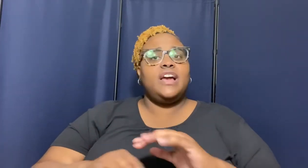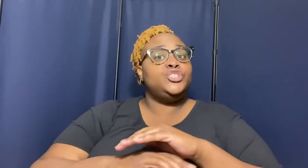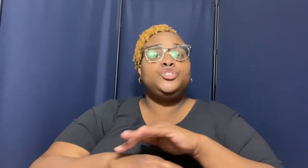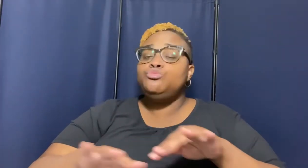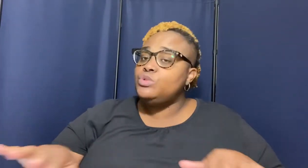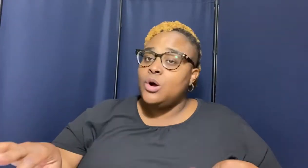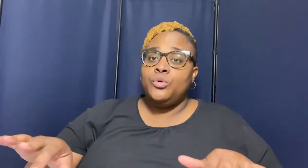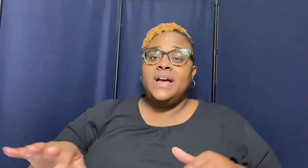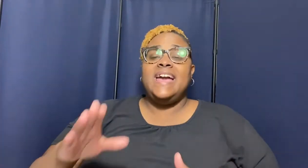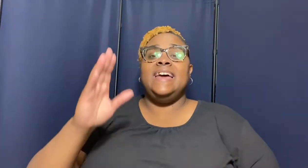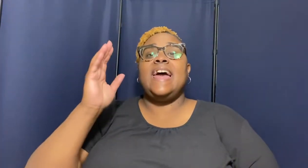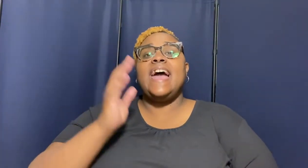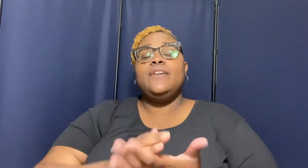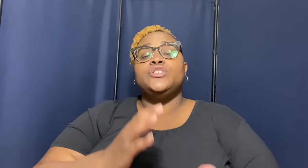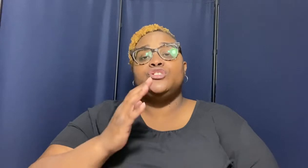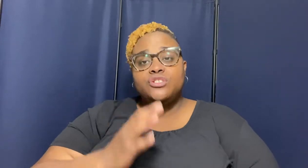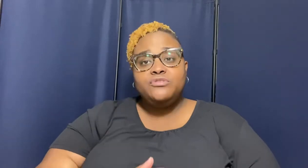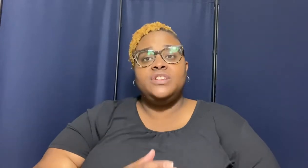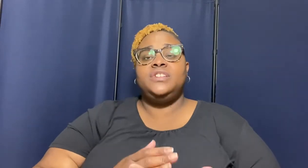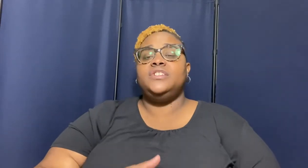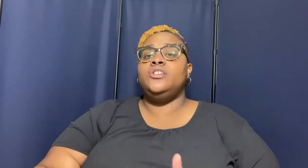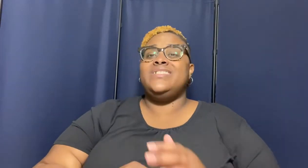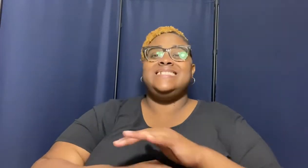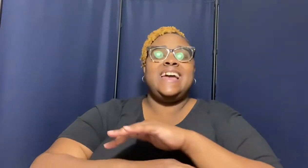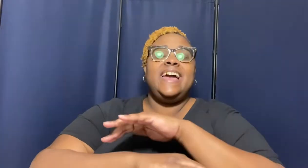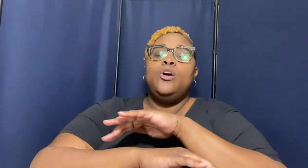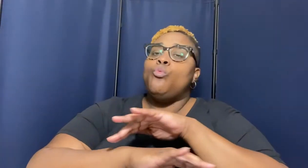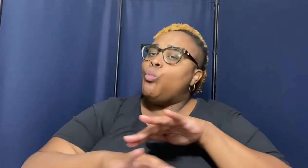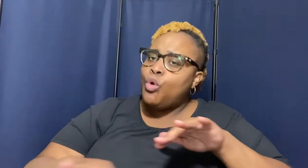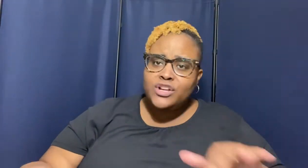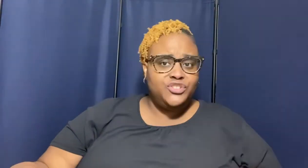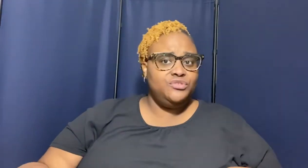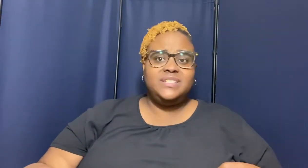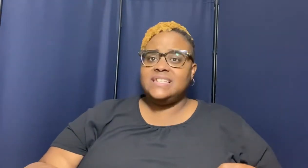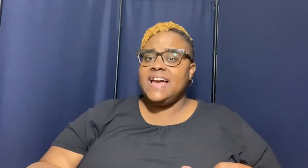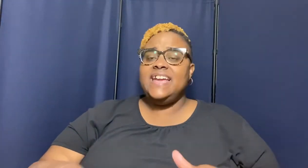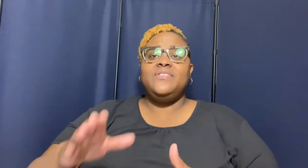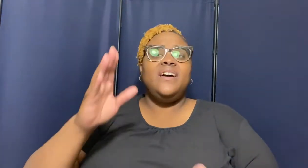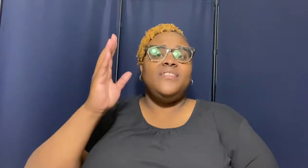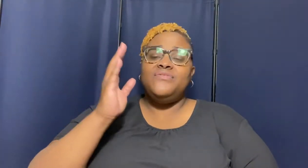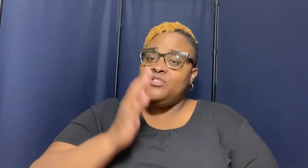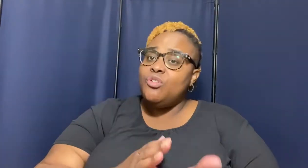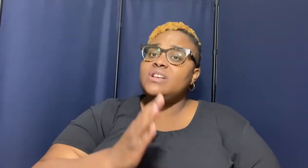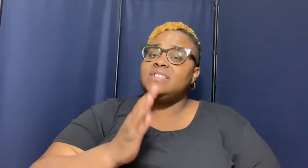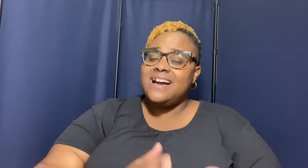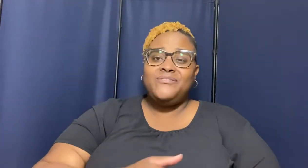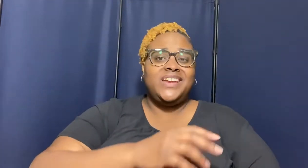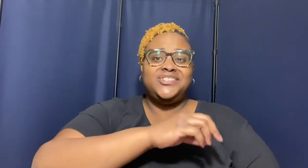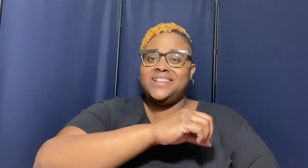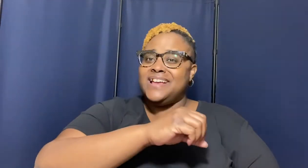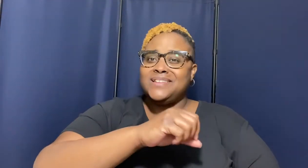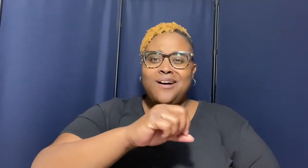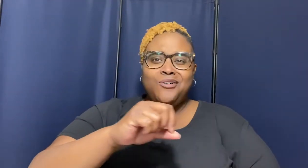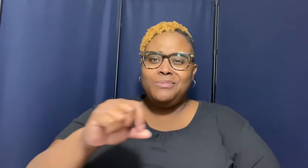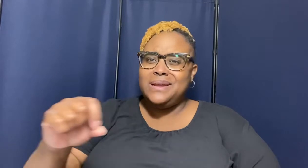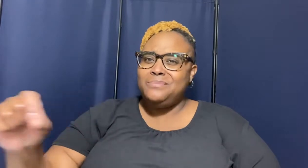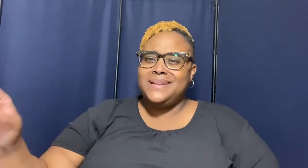to know and have a certainty of is that once you're saved your salvation has already been